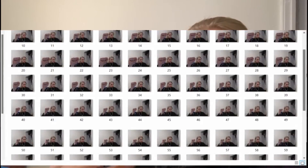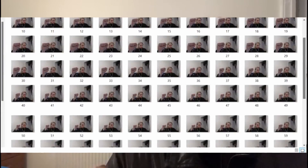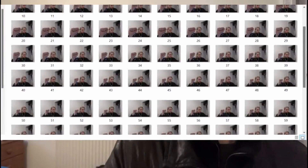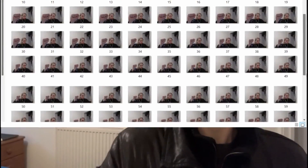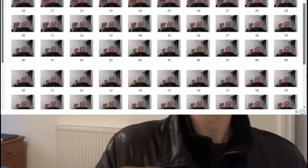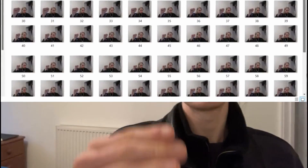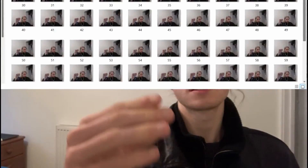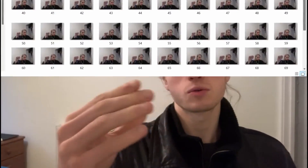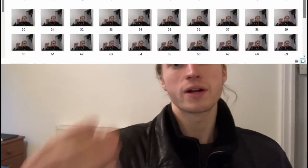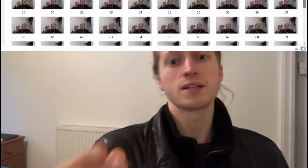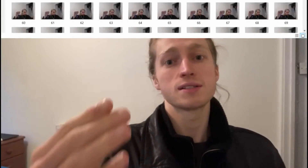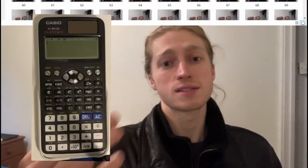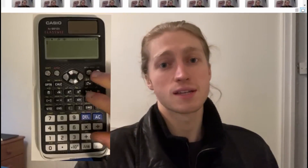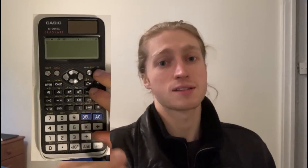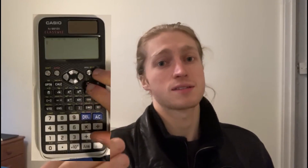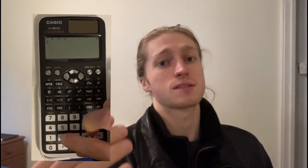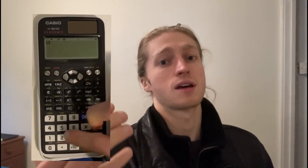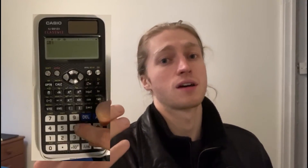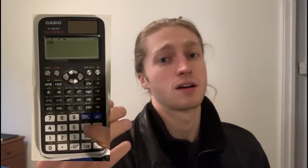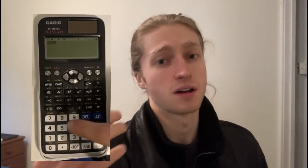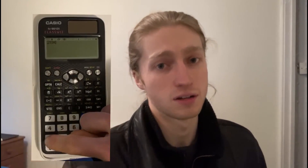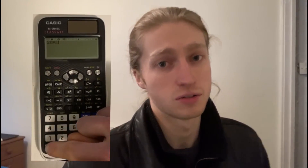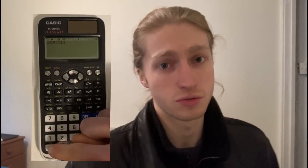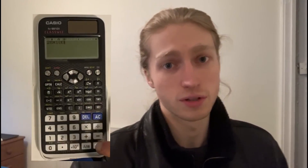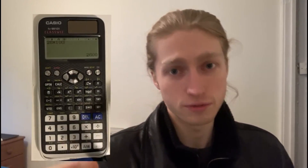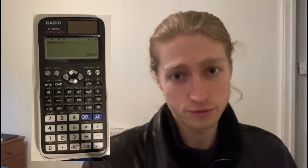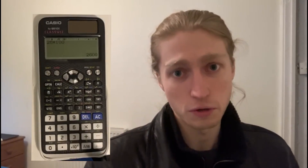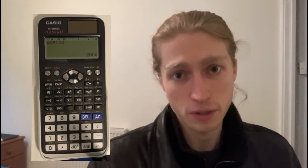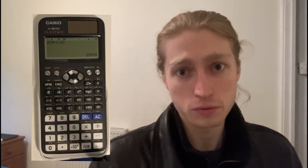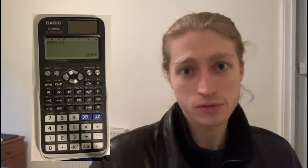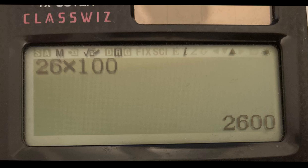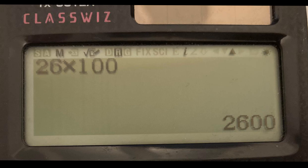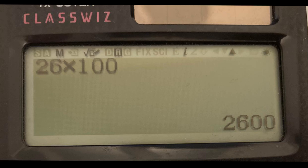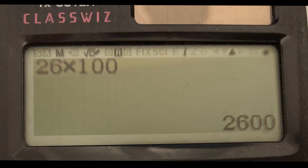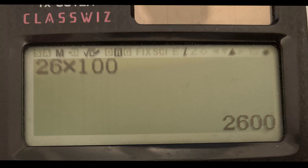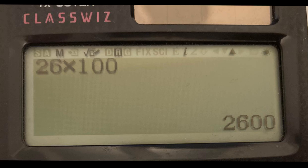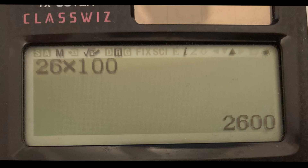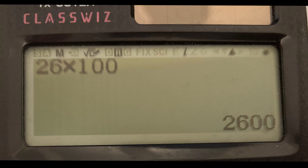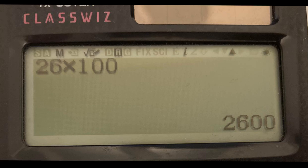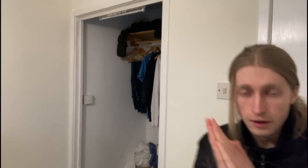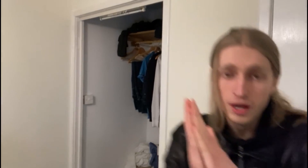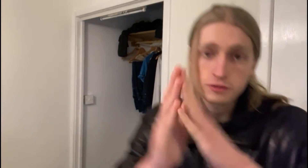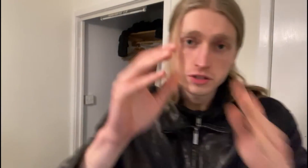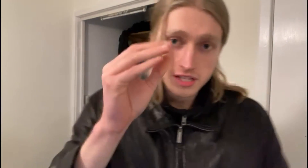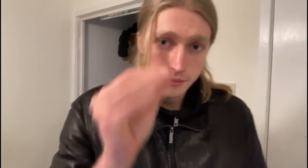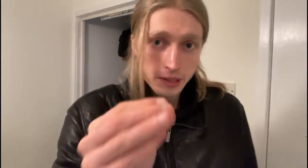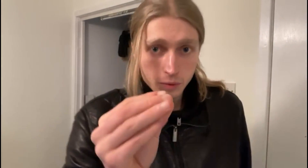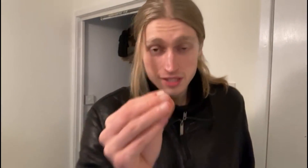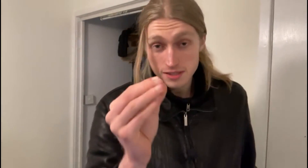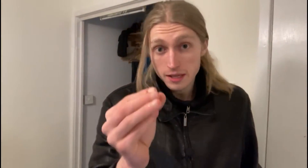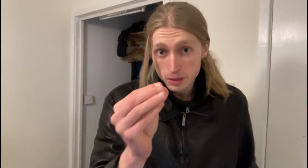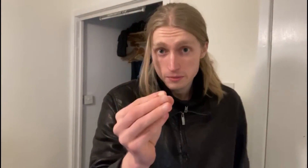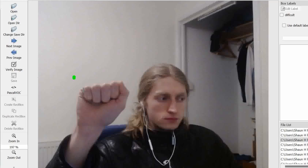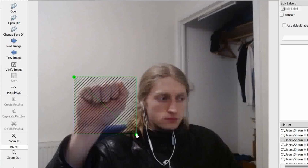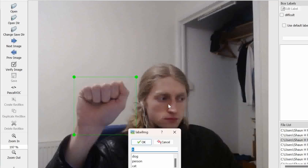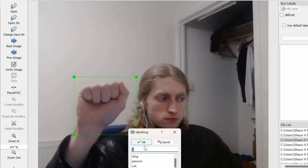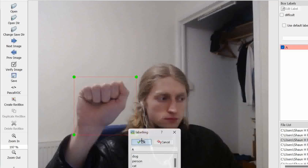means we need 26 hundred photos. You're totally annoying. Now, I've got to come in with this label imaging software